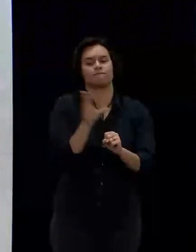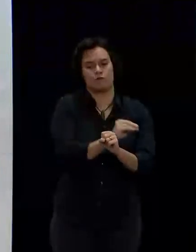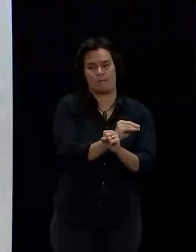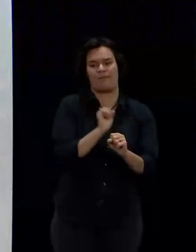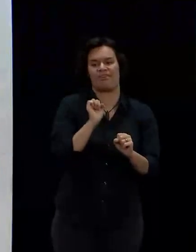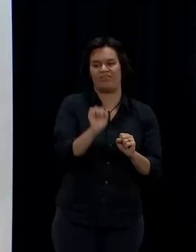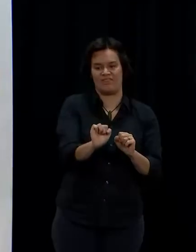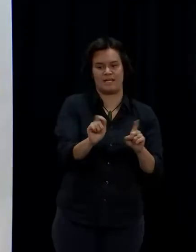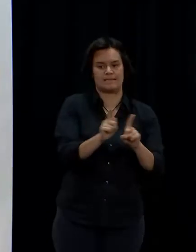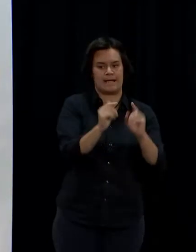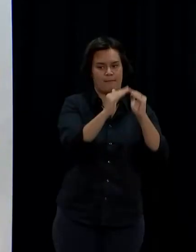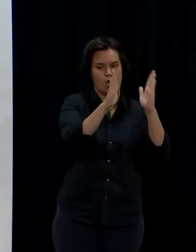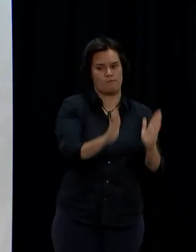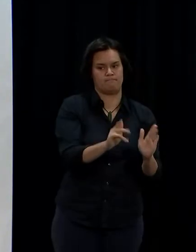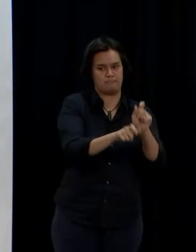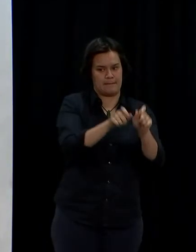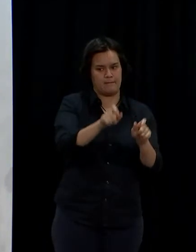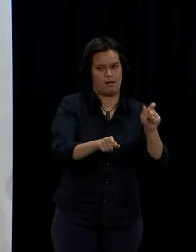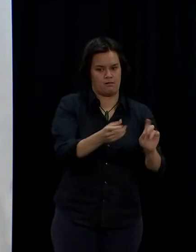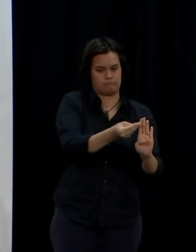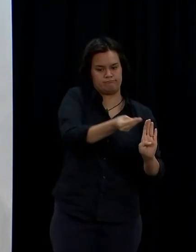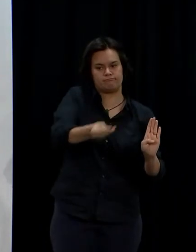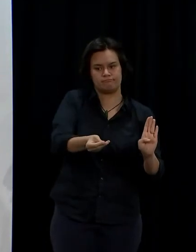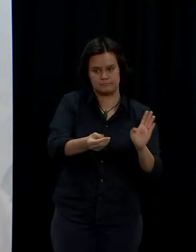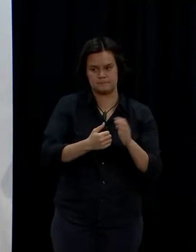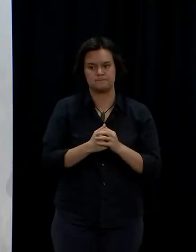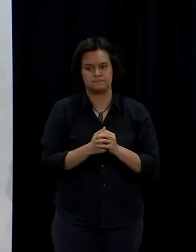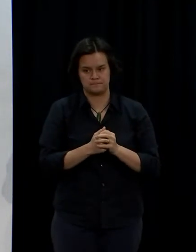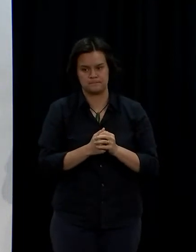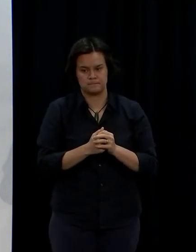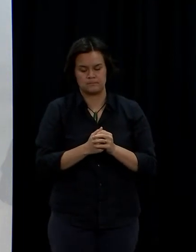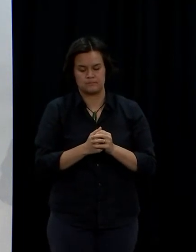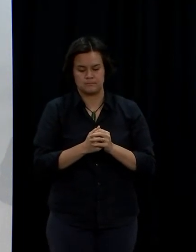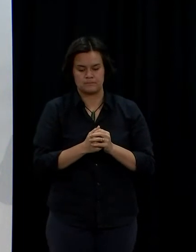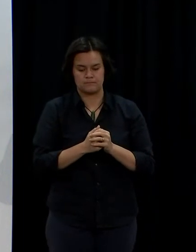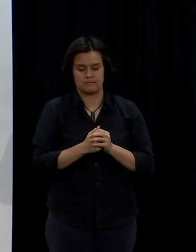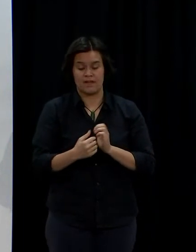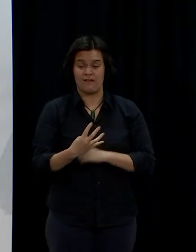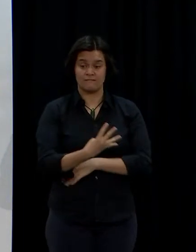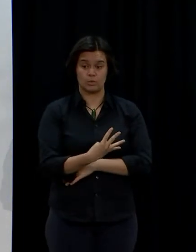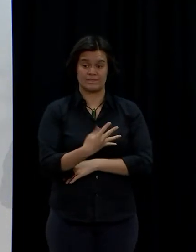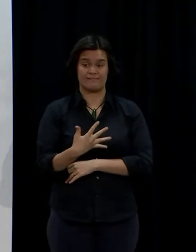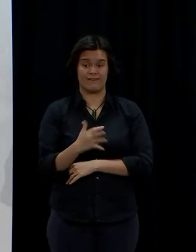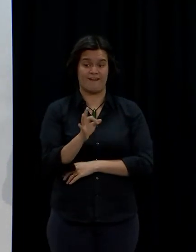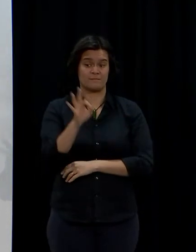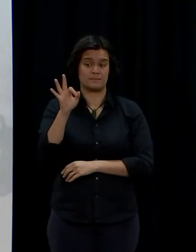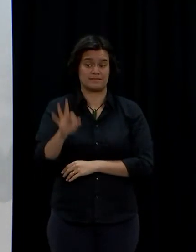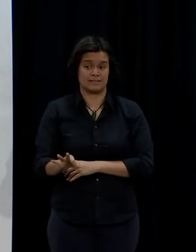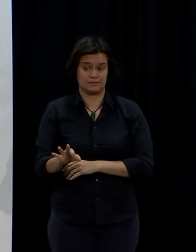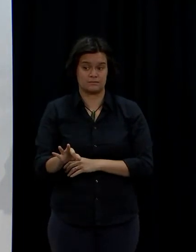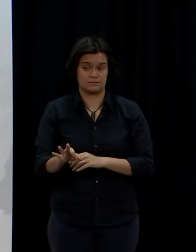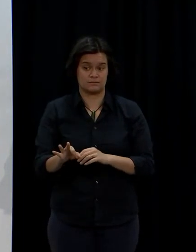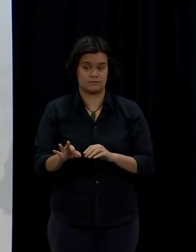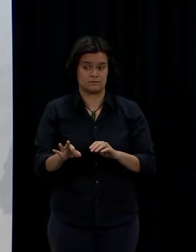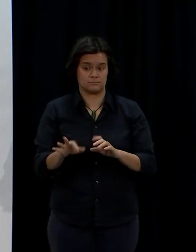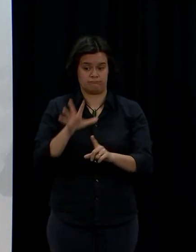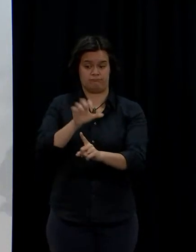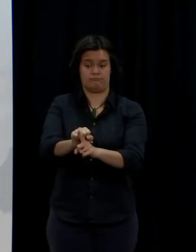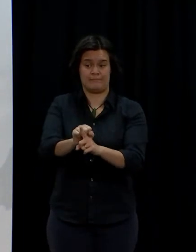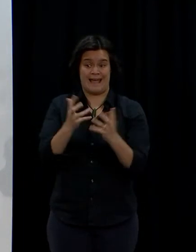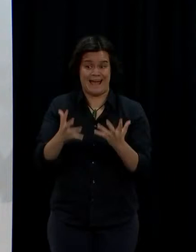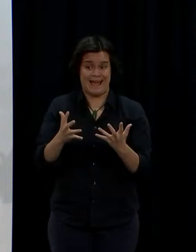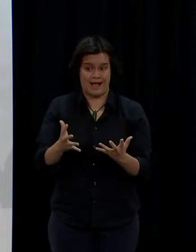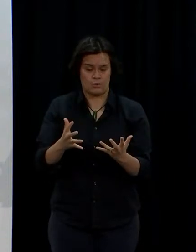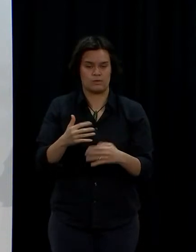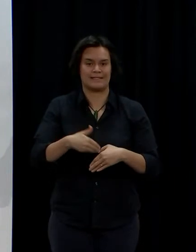yesterday, which was our quite large number of cases, 45% of those were a of day 12 tests. So they